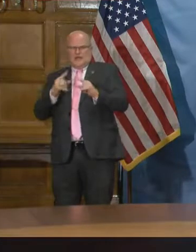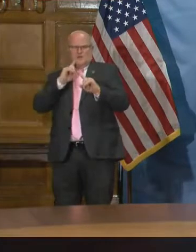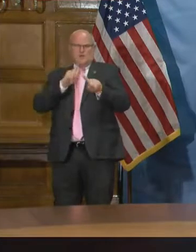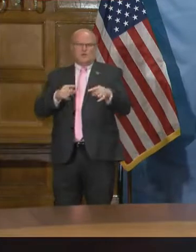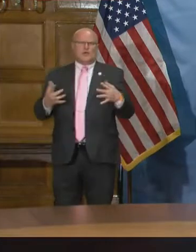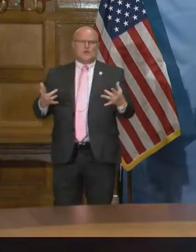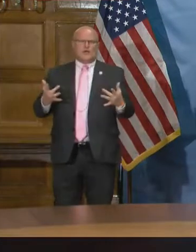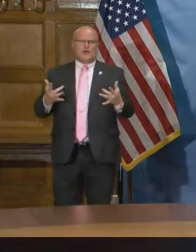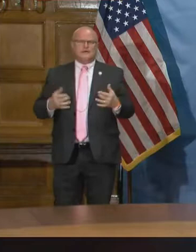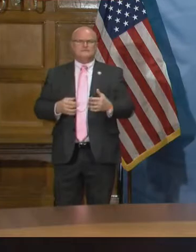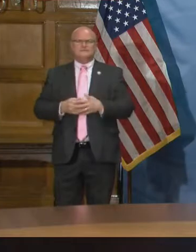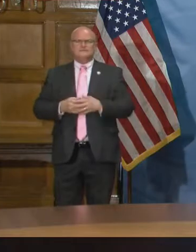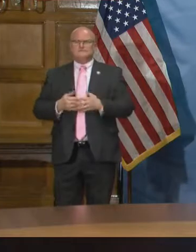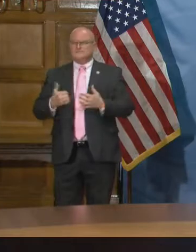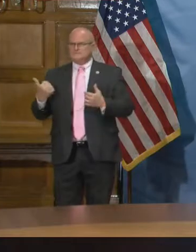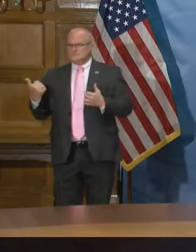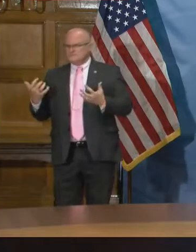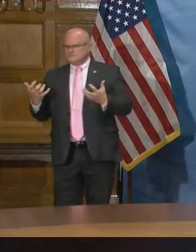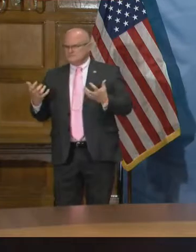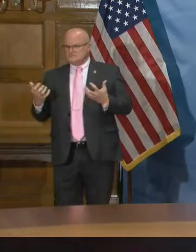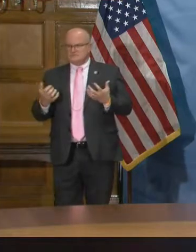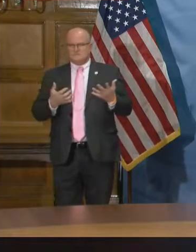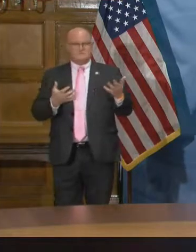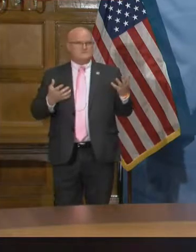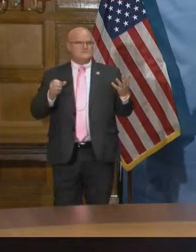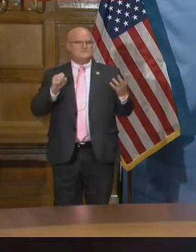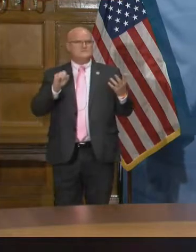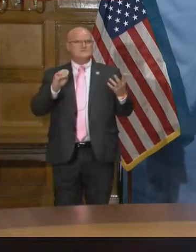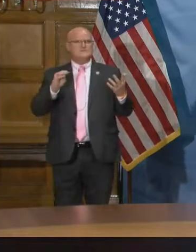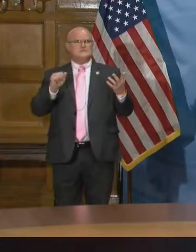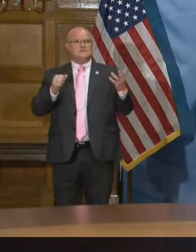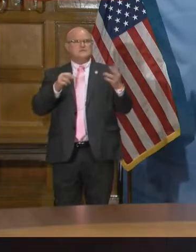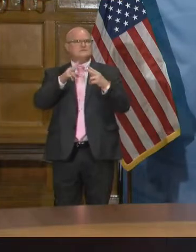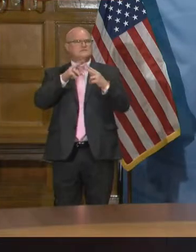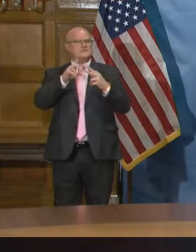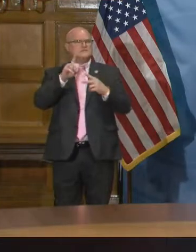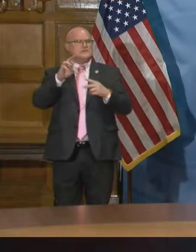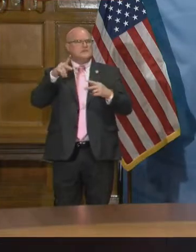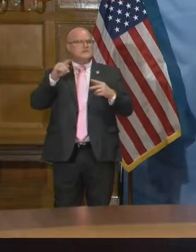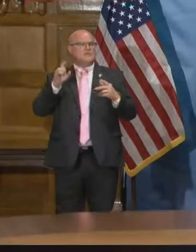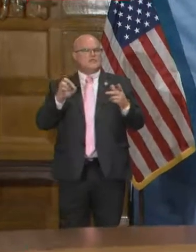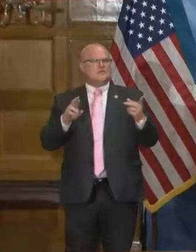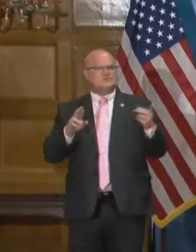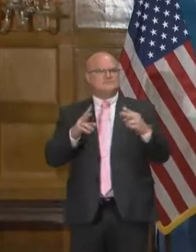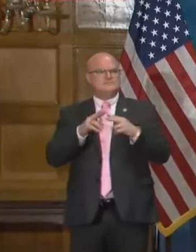reported. Do you want Dr. Sima to handle? Dr. Sima or Dr. Porter, whoever has it. Yeah.